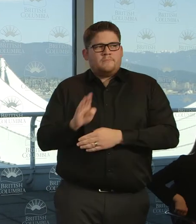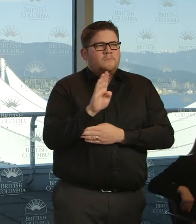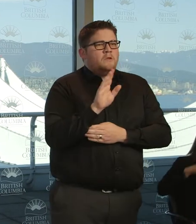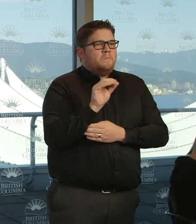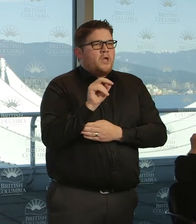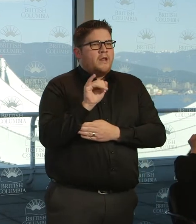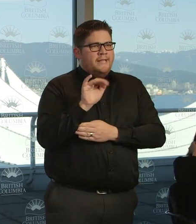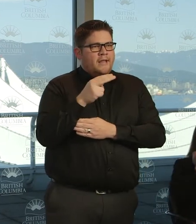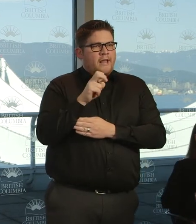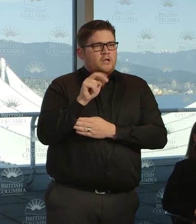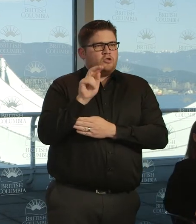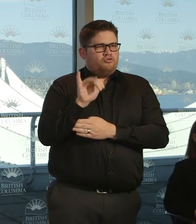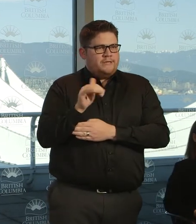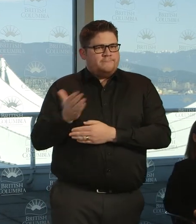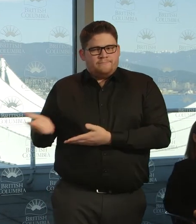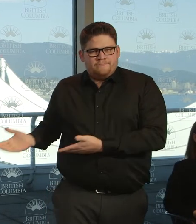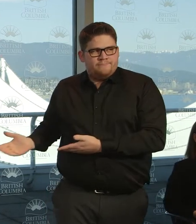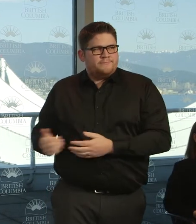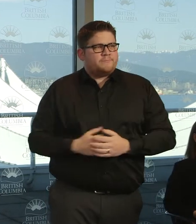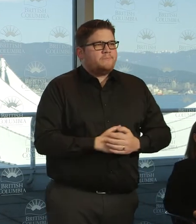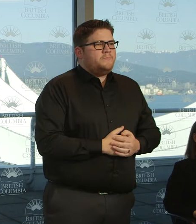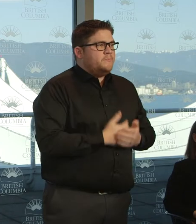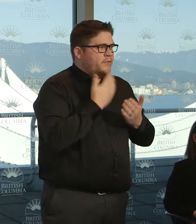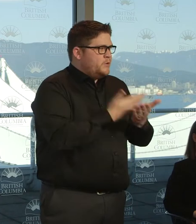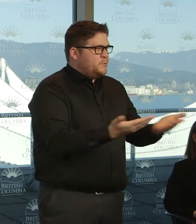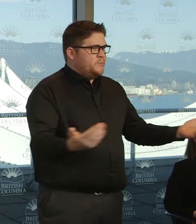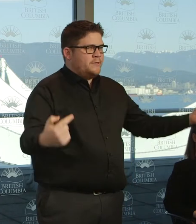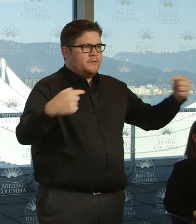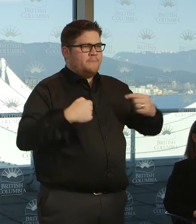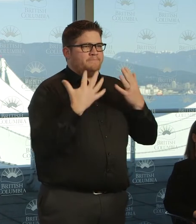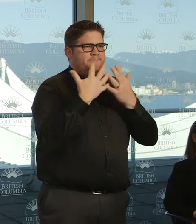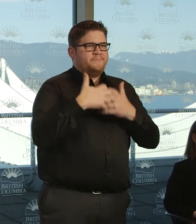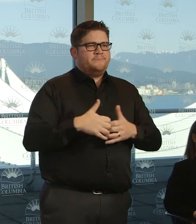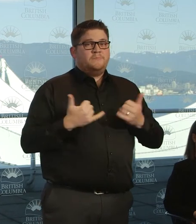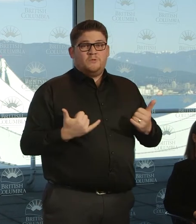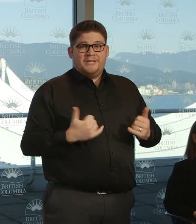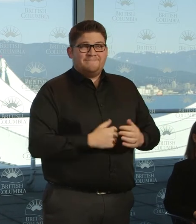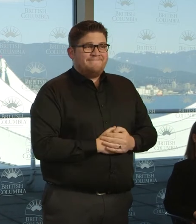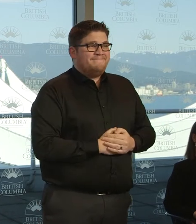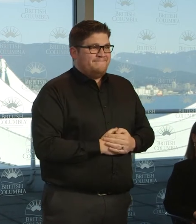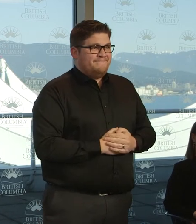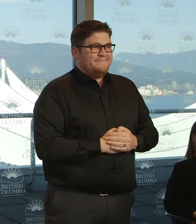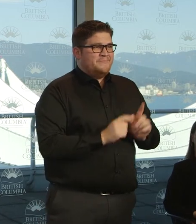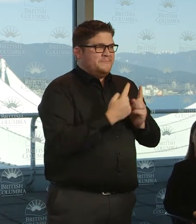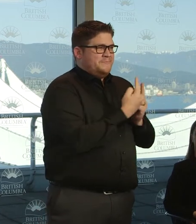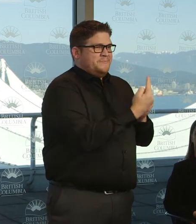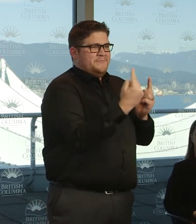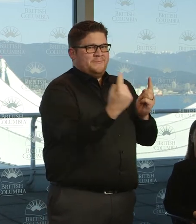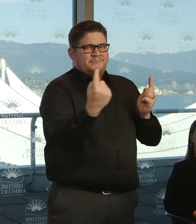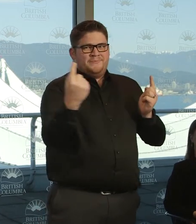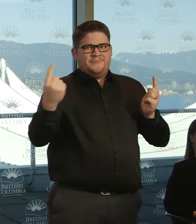members of the media for their cooperation today and ensuring appropriate distancing here at the media